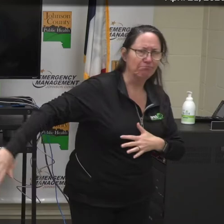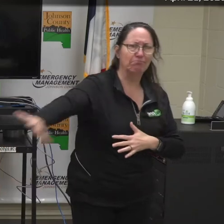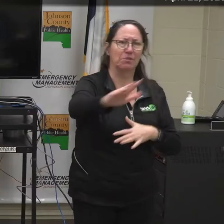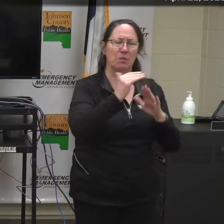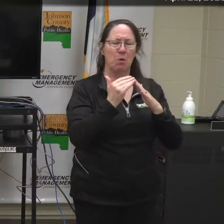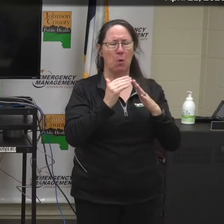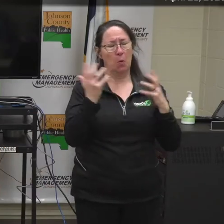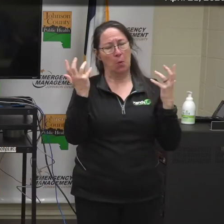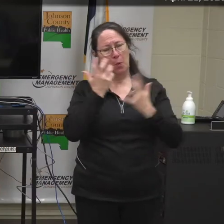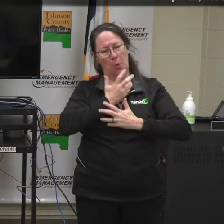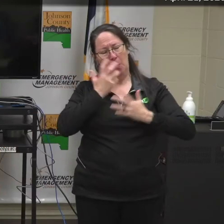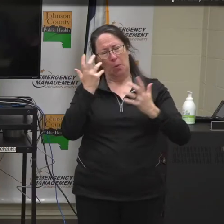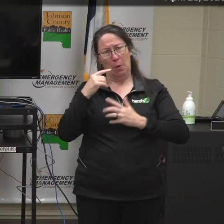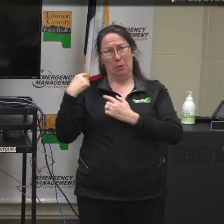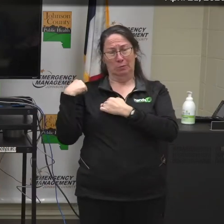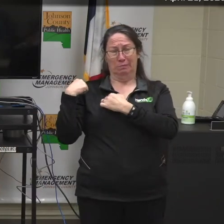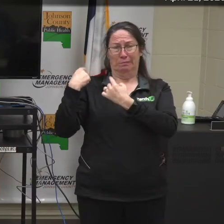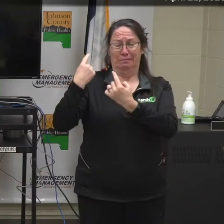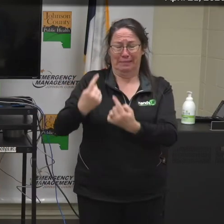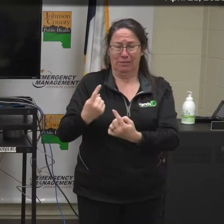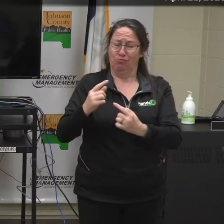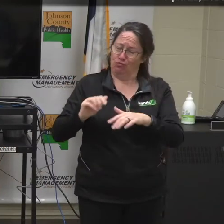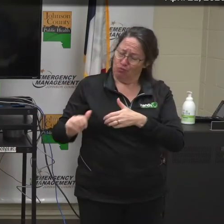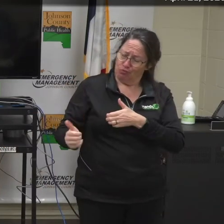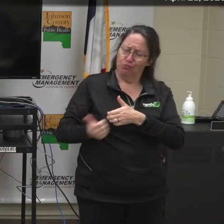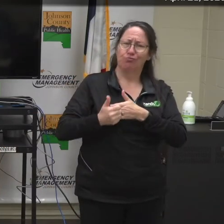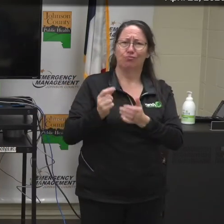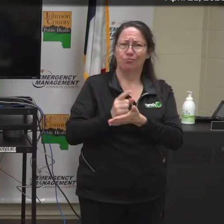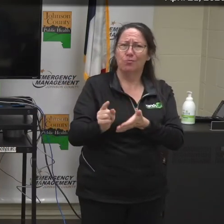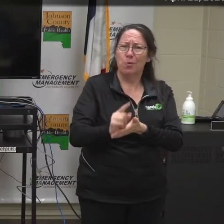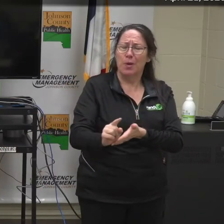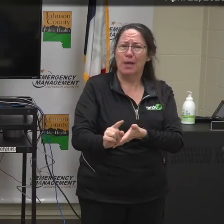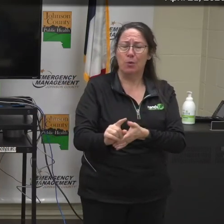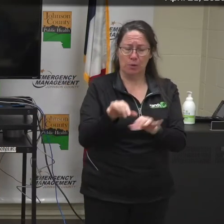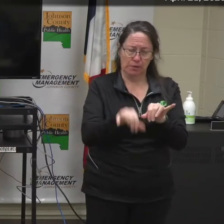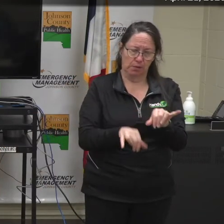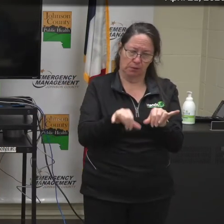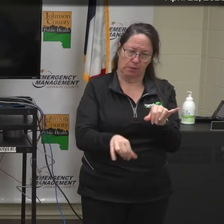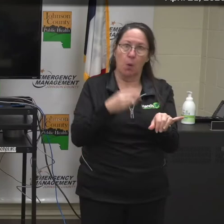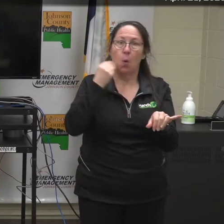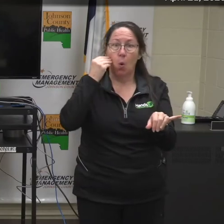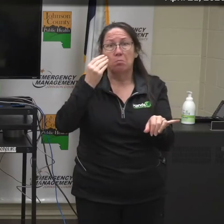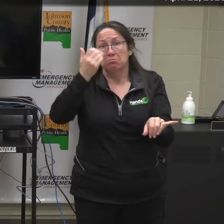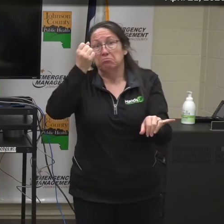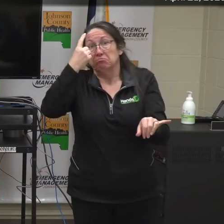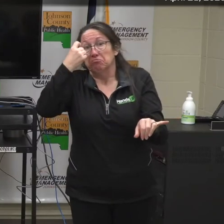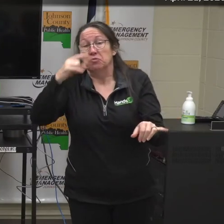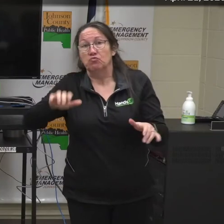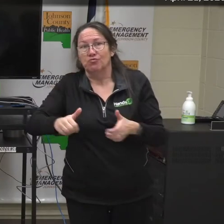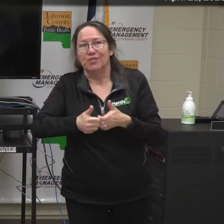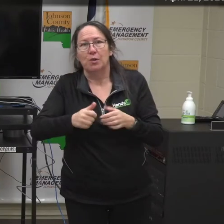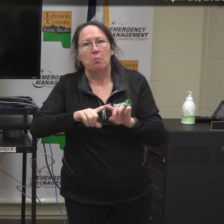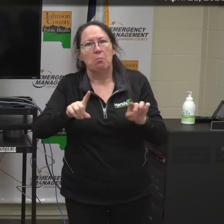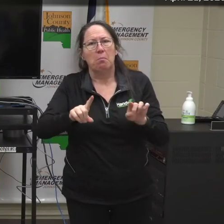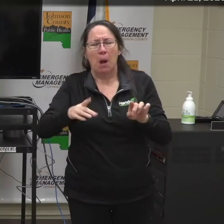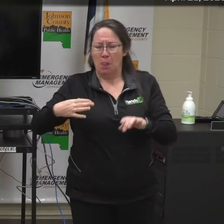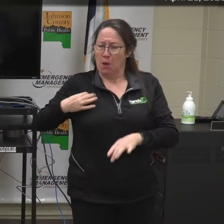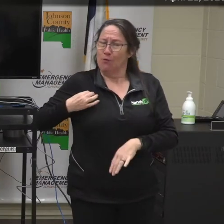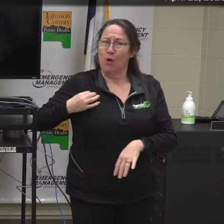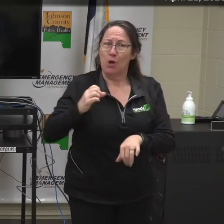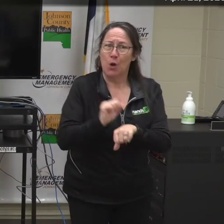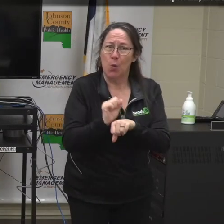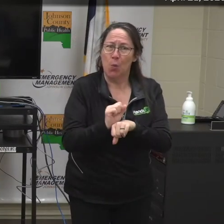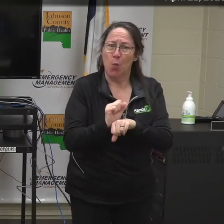weeks have been and will continue to be challenging for everyone as we continue to stay at home, but the outpouring amount of support and volunteerism